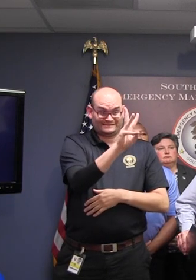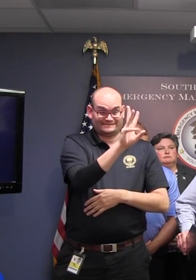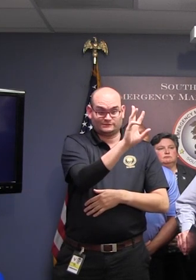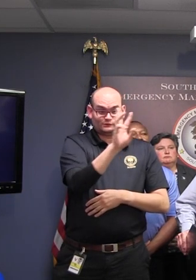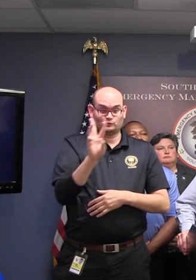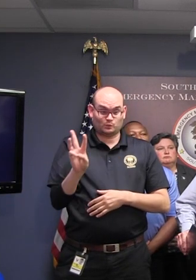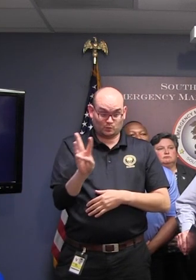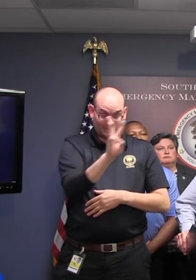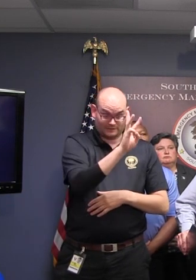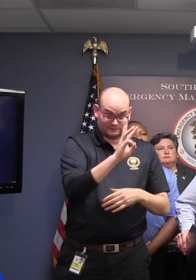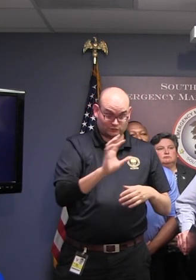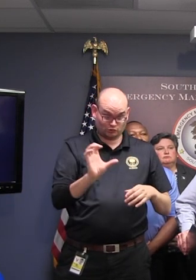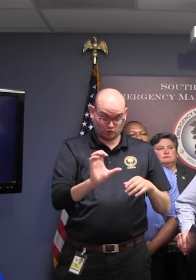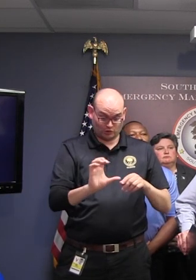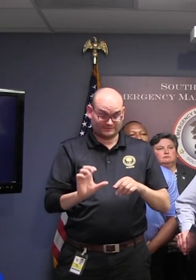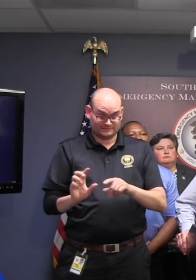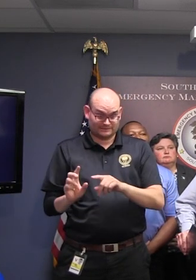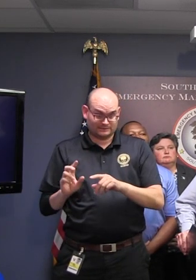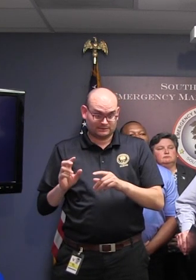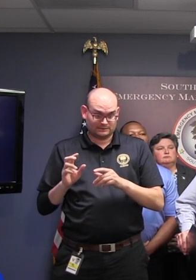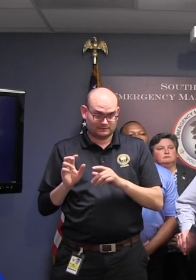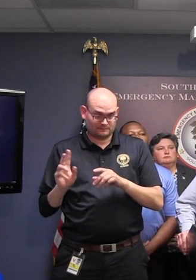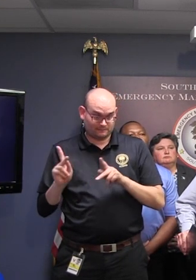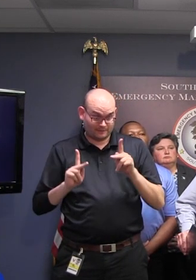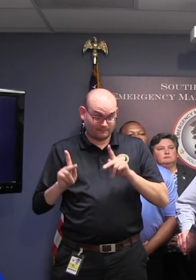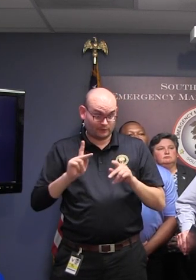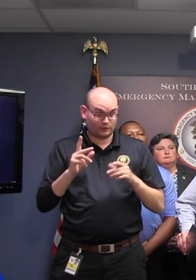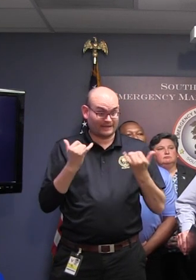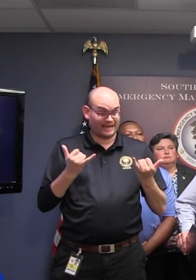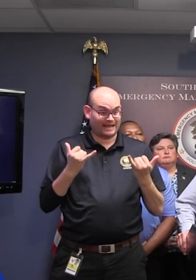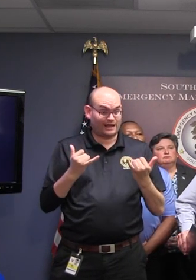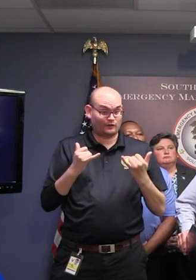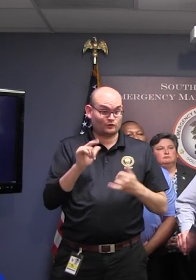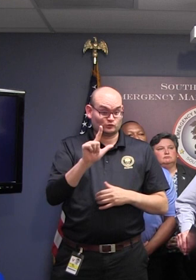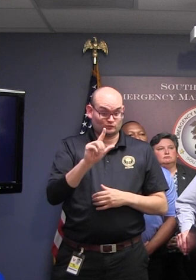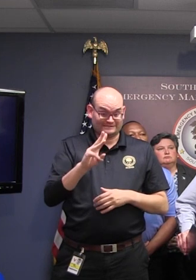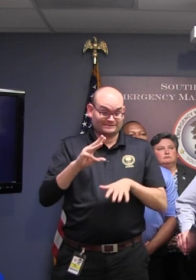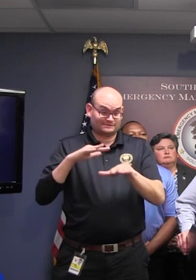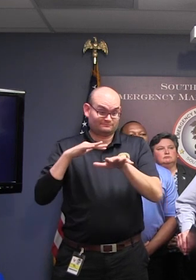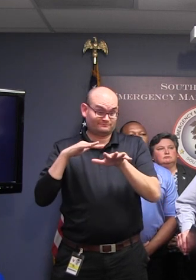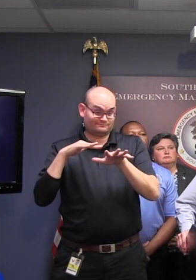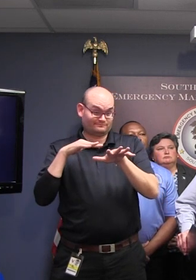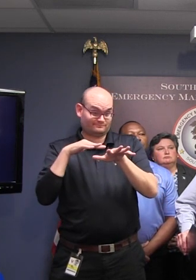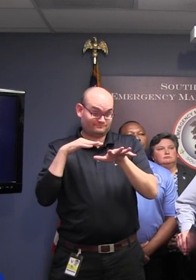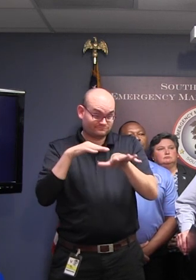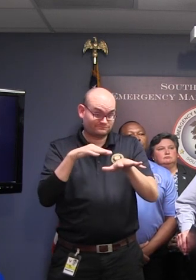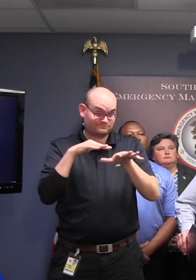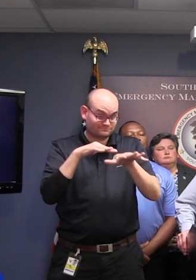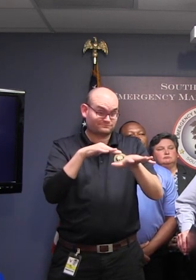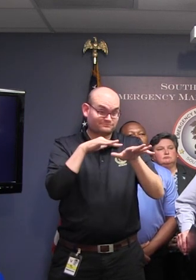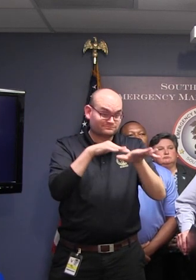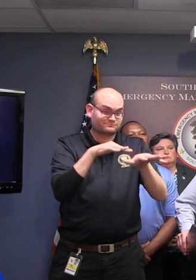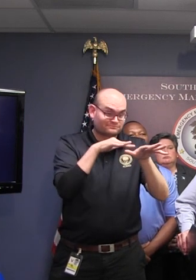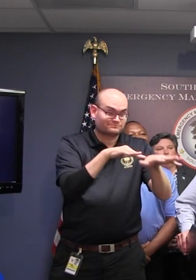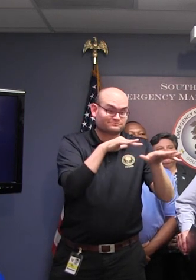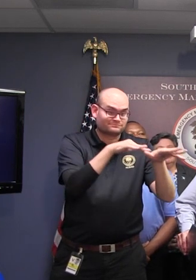Charleston area. What do you have to say to the people that might be on 26 westbound right now? Are they